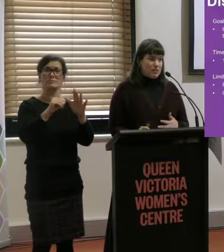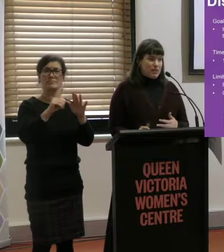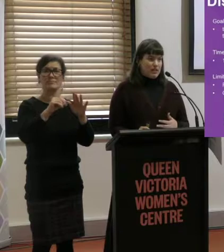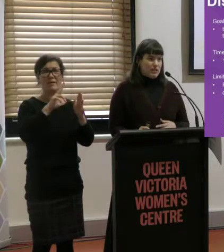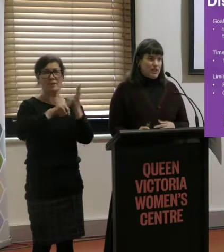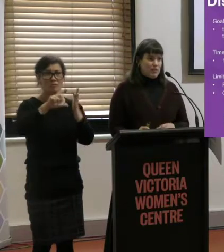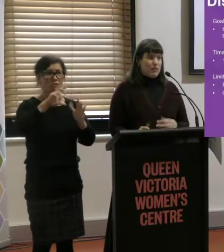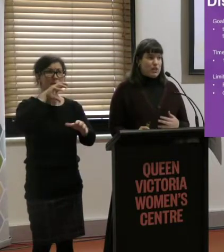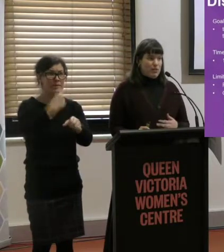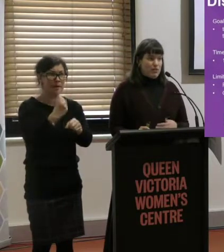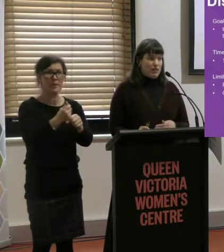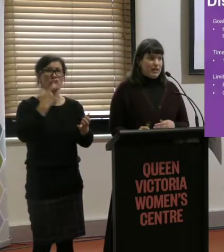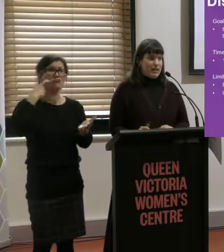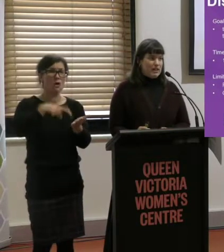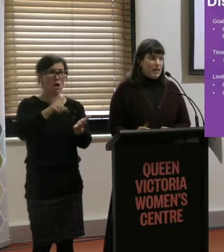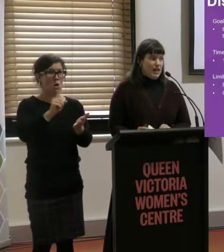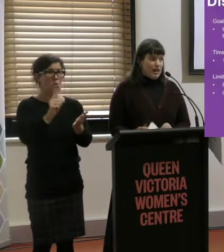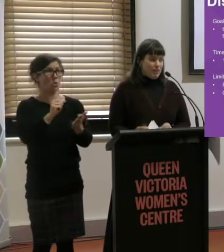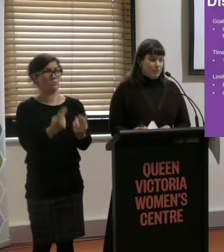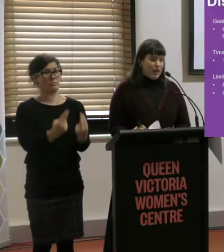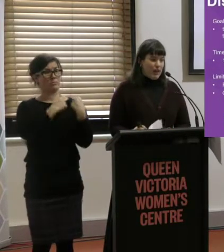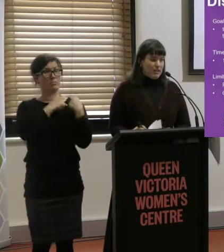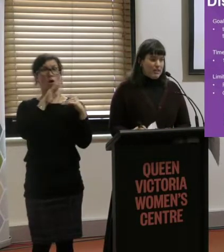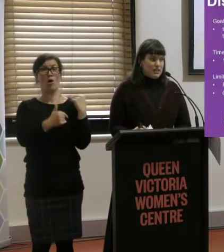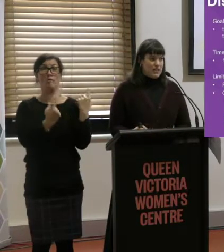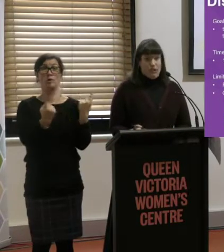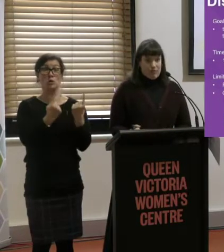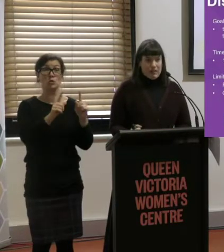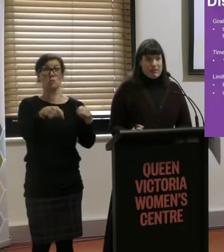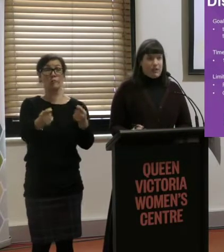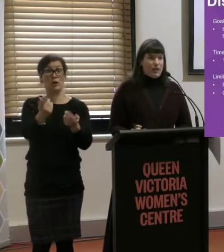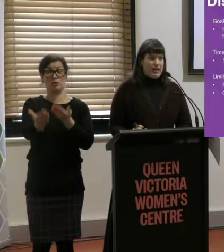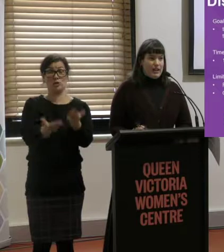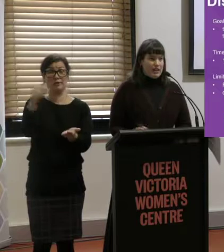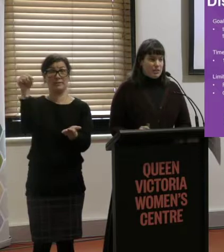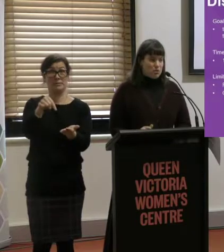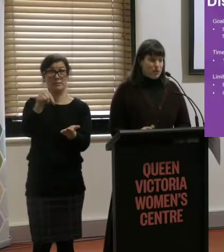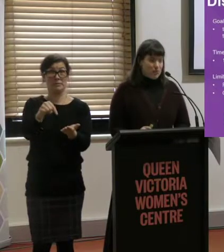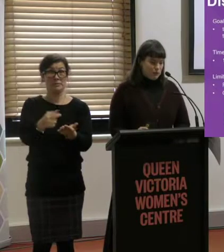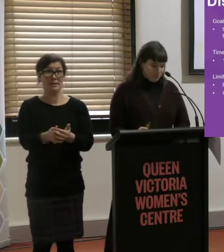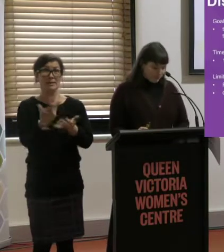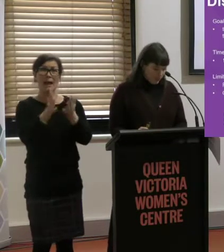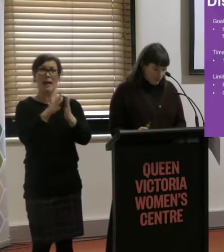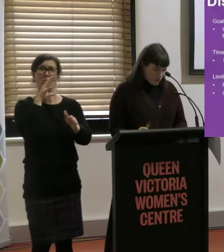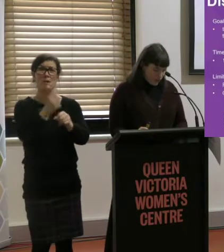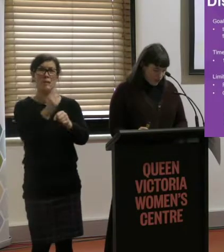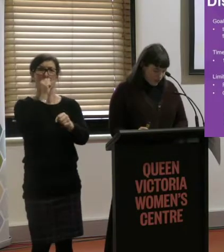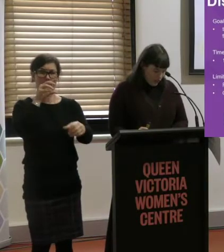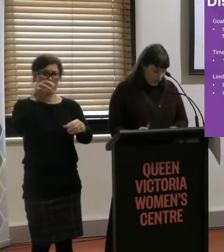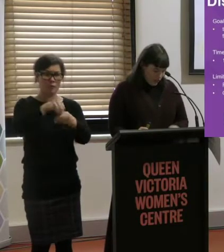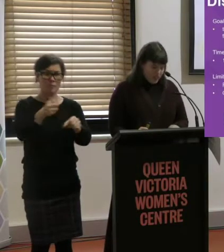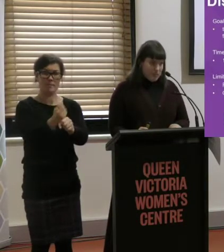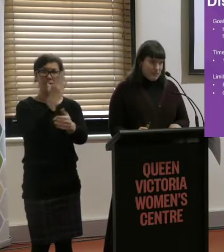responsibilities of service providers and the government in creating accessible transport. So